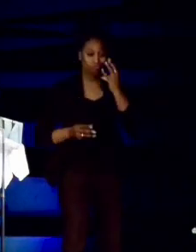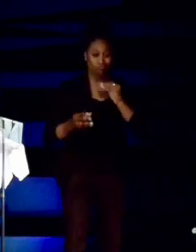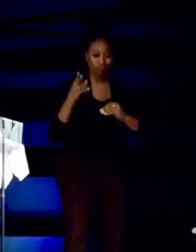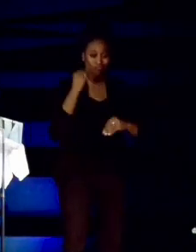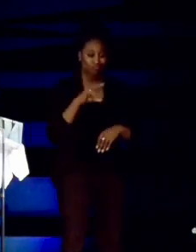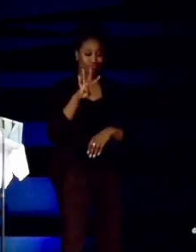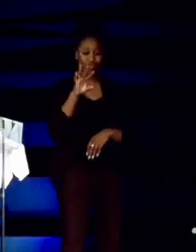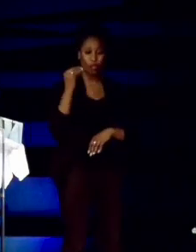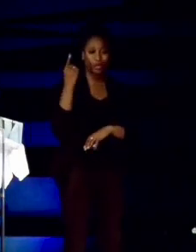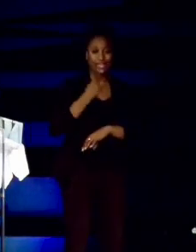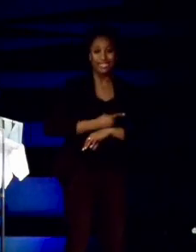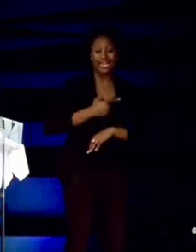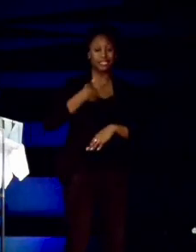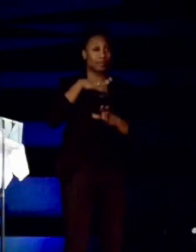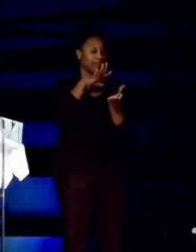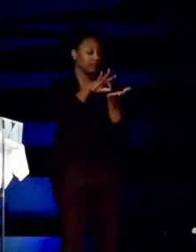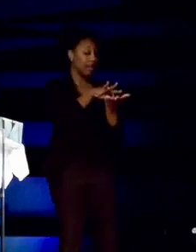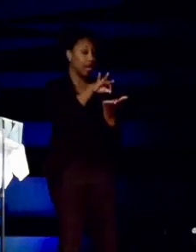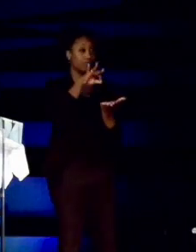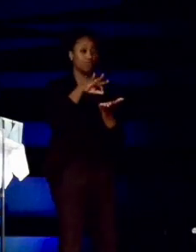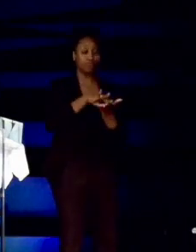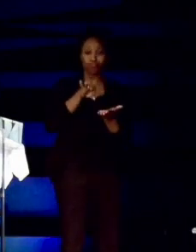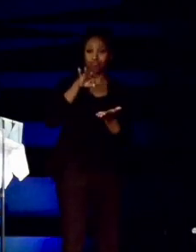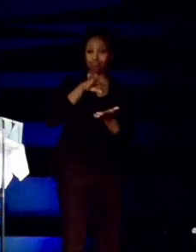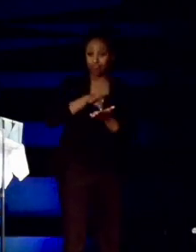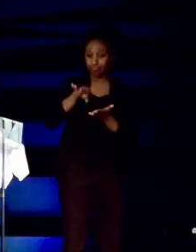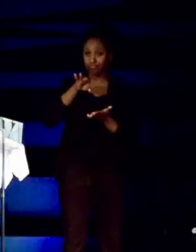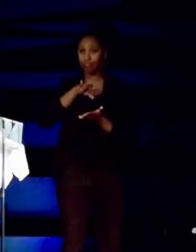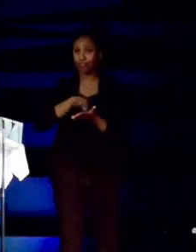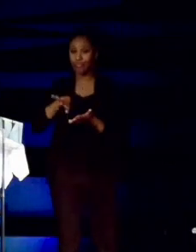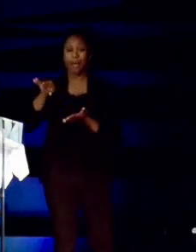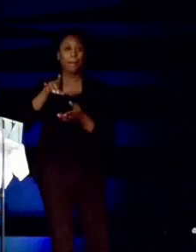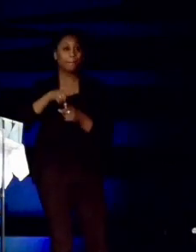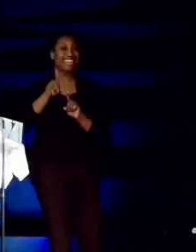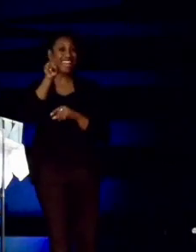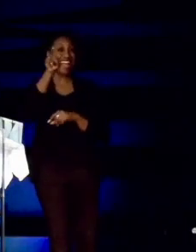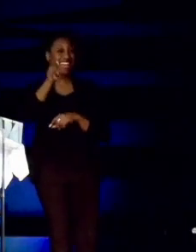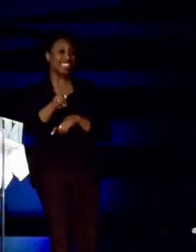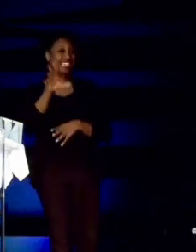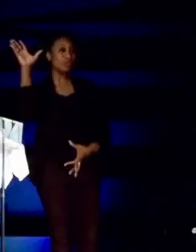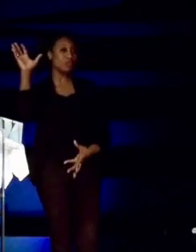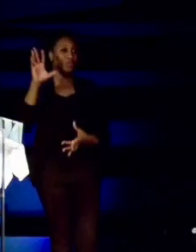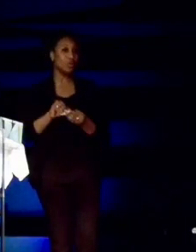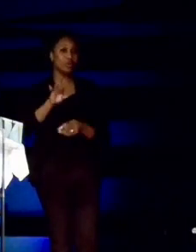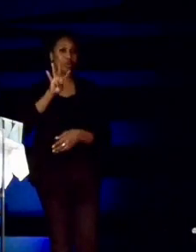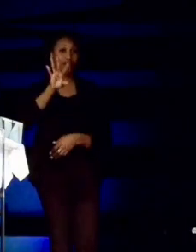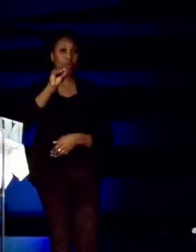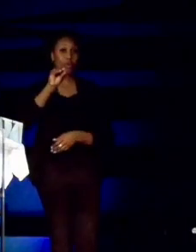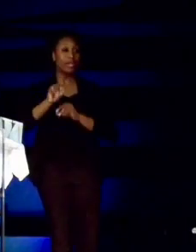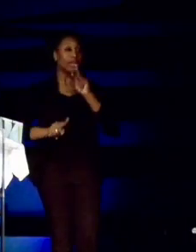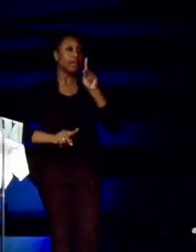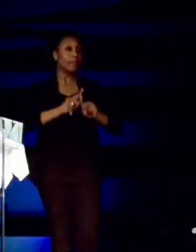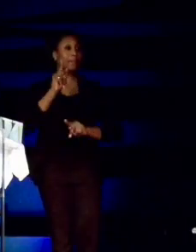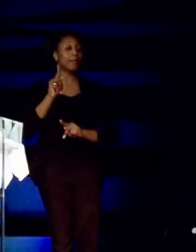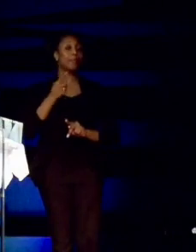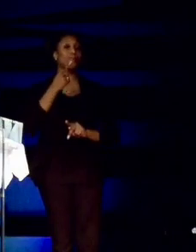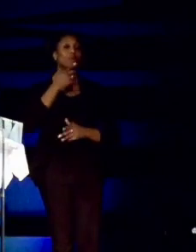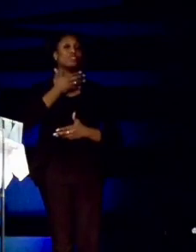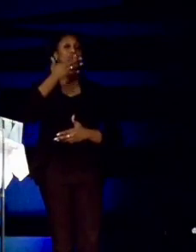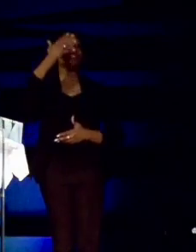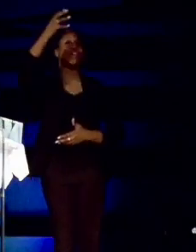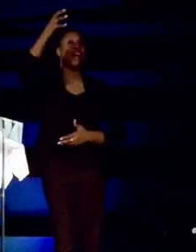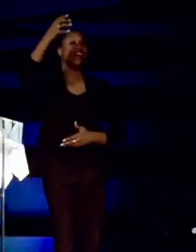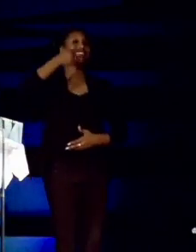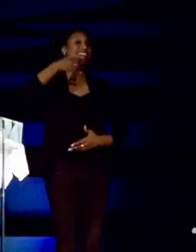down. But I need about 40 people. To say it's already done.